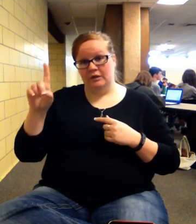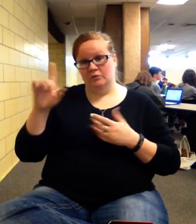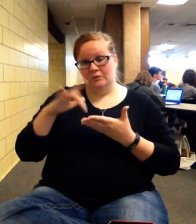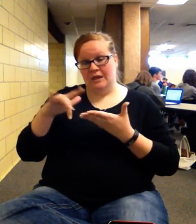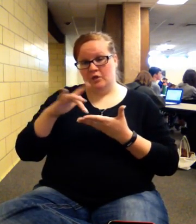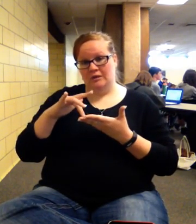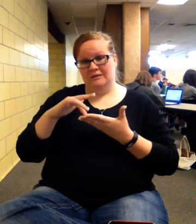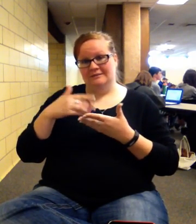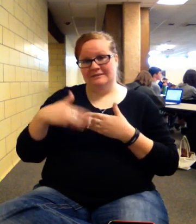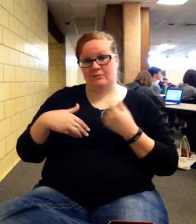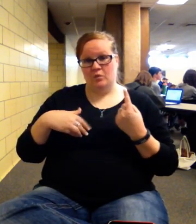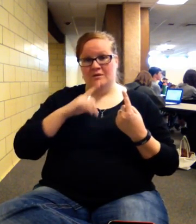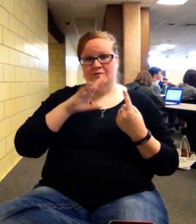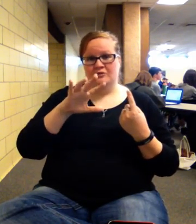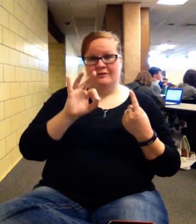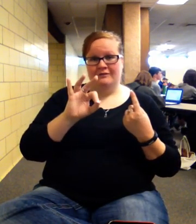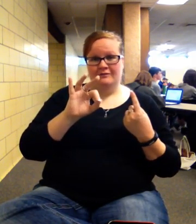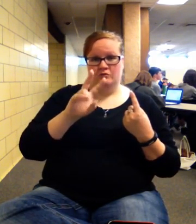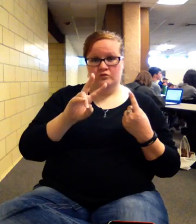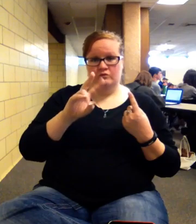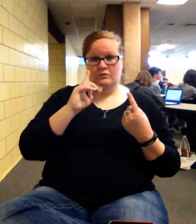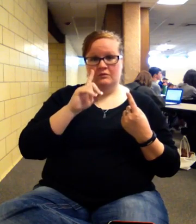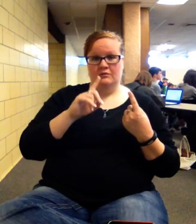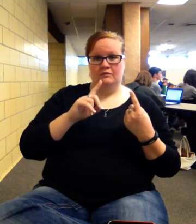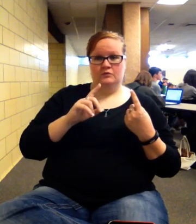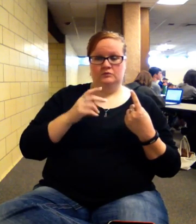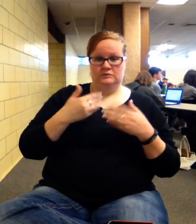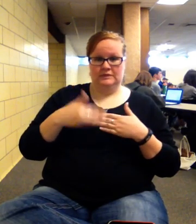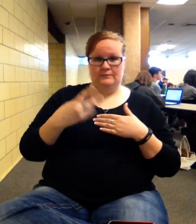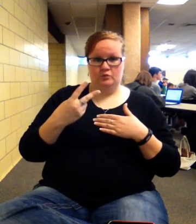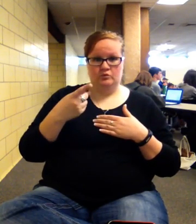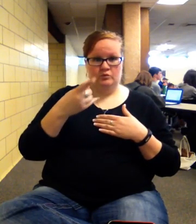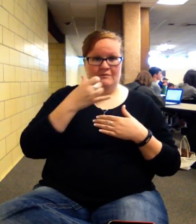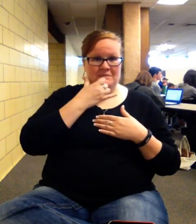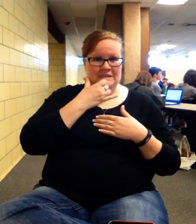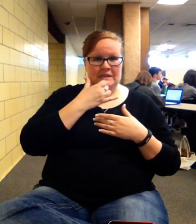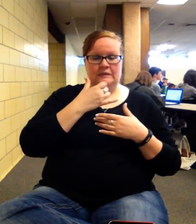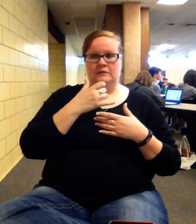in step one is your future value for step two, so if you make any mistakes, I'll blow it through.